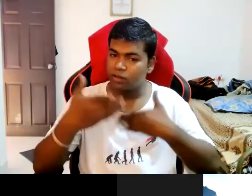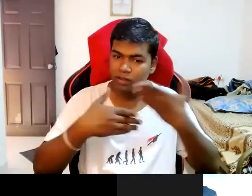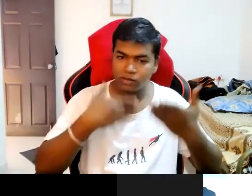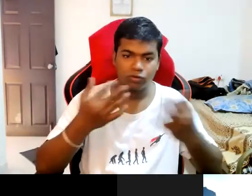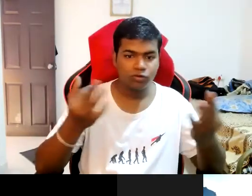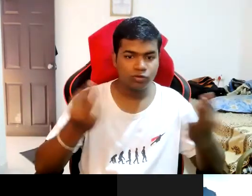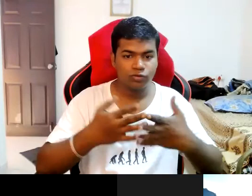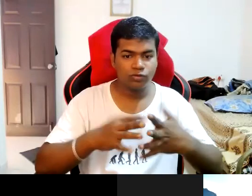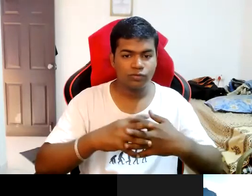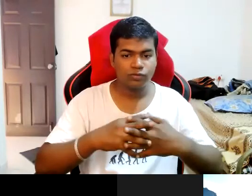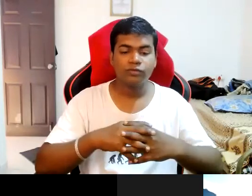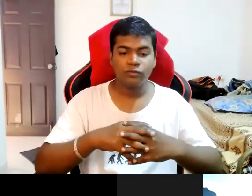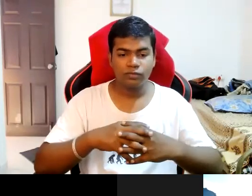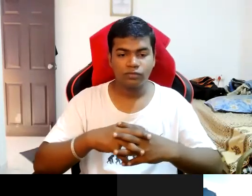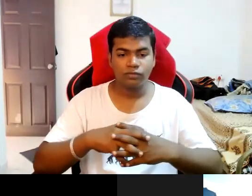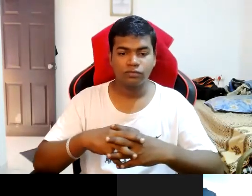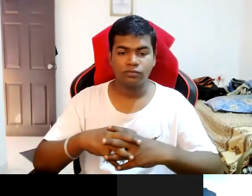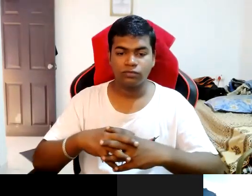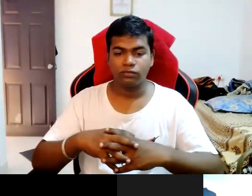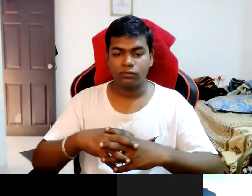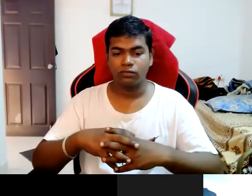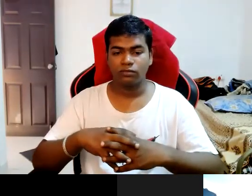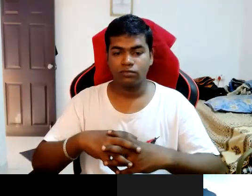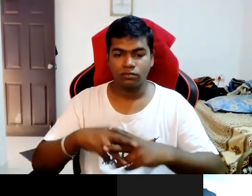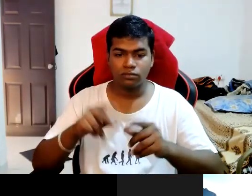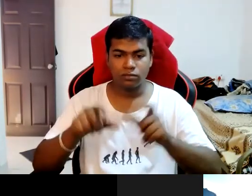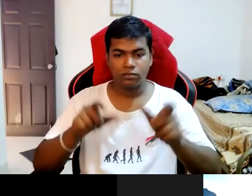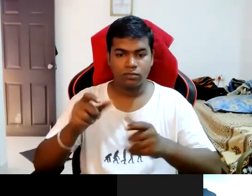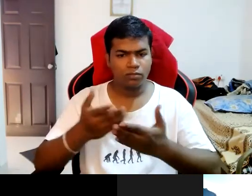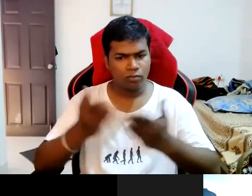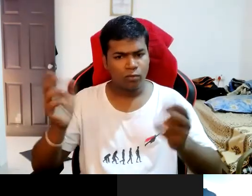here also so now people are okay with me